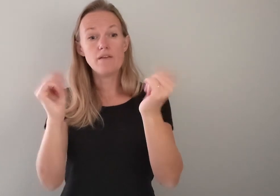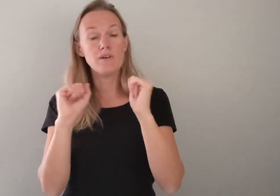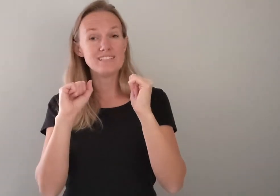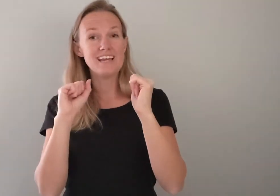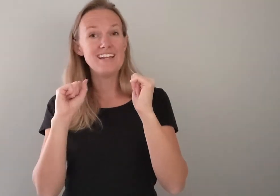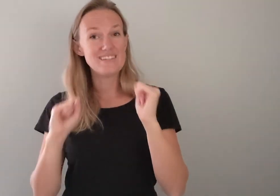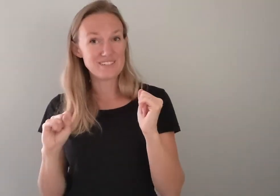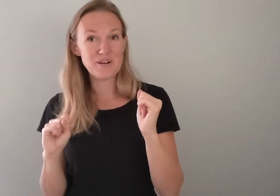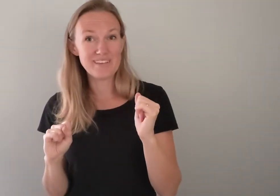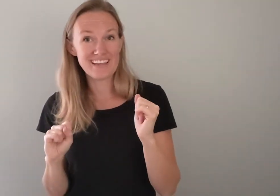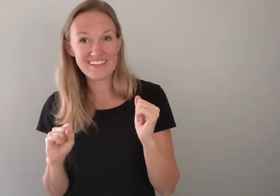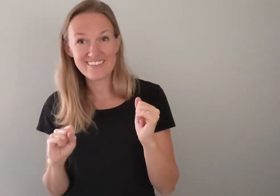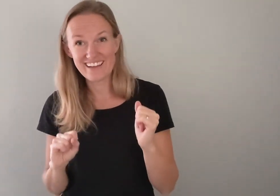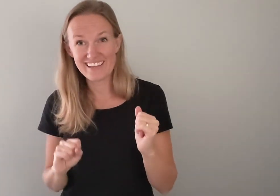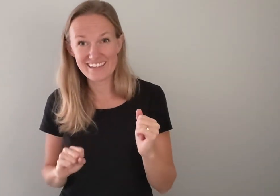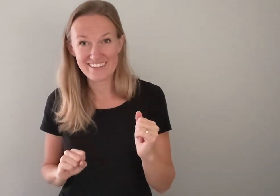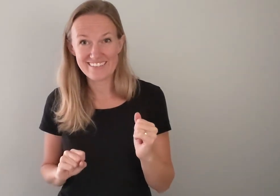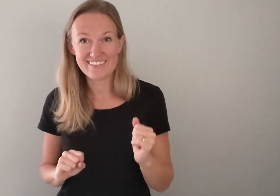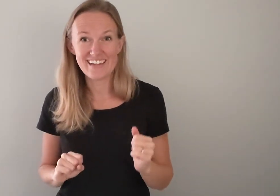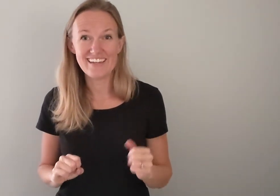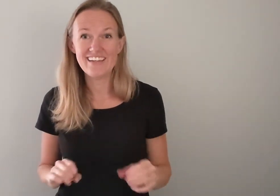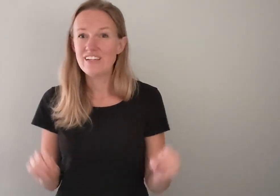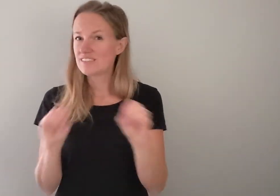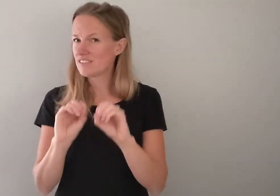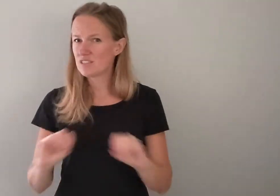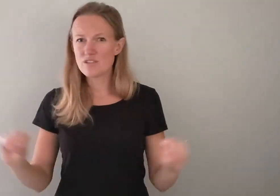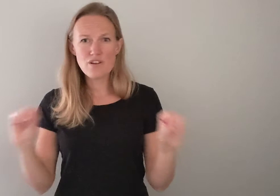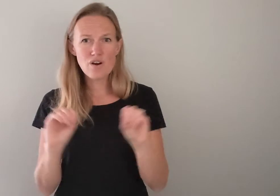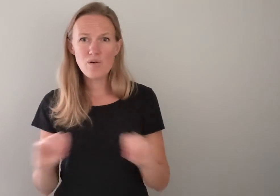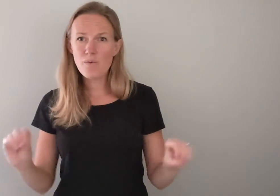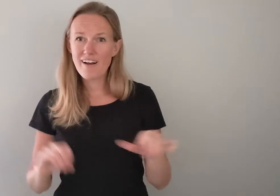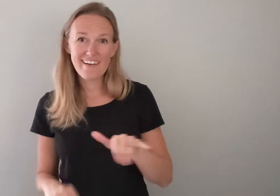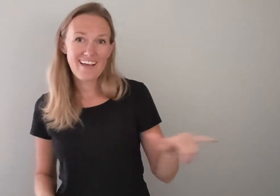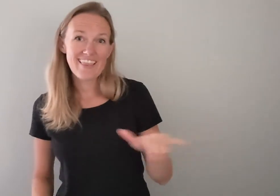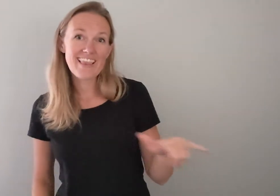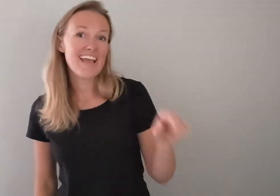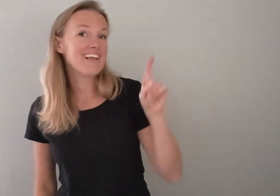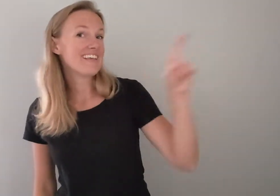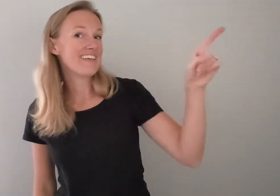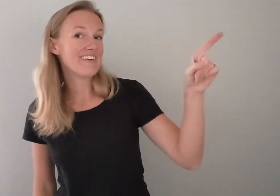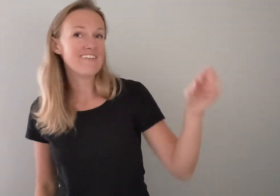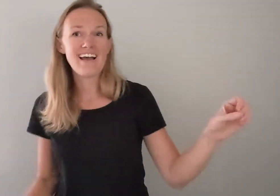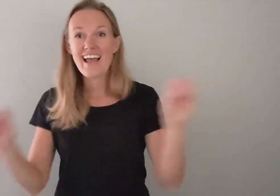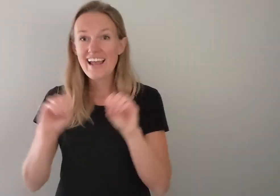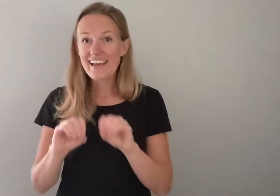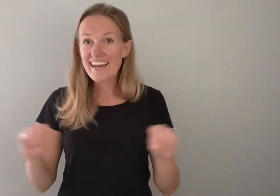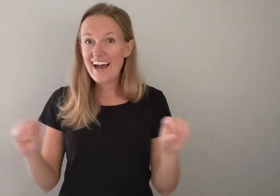once again there's no one like you none like you okay so there's no one like you none